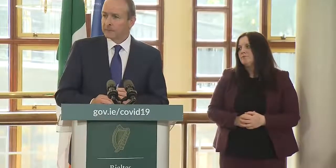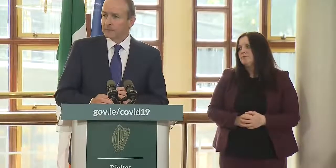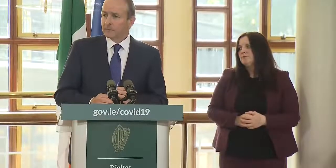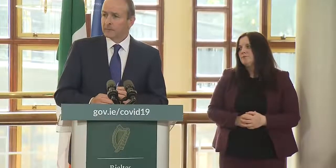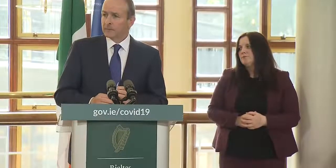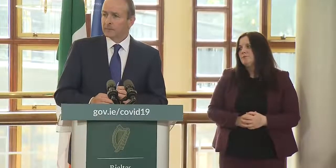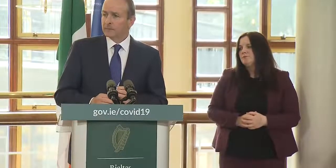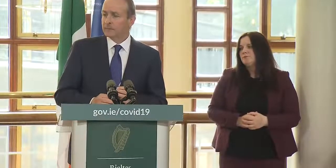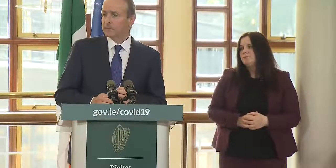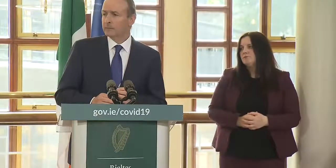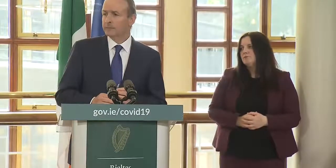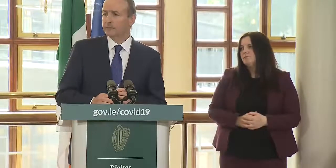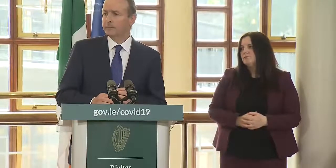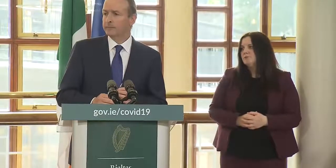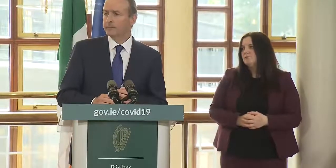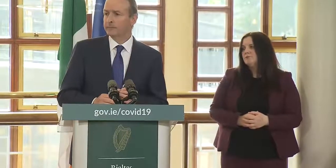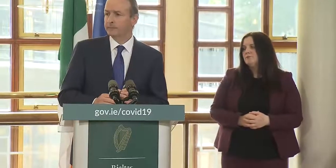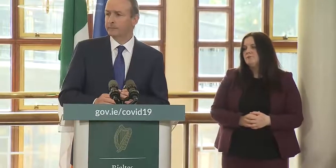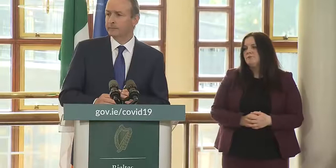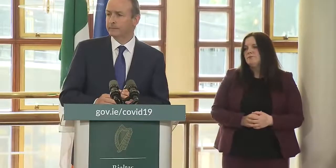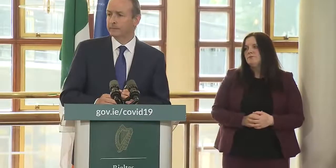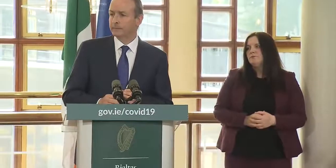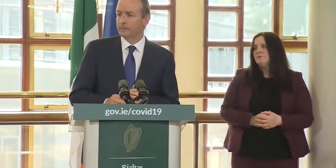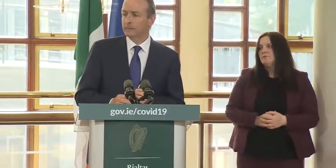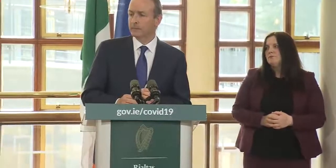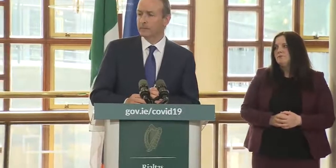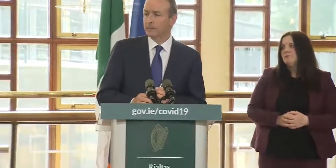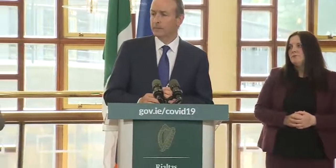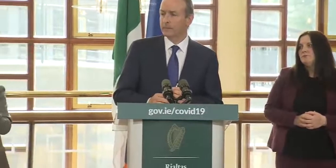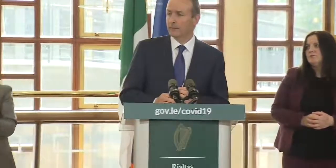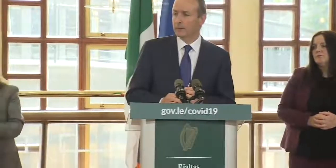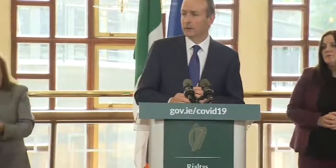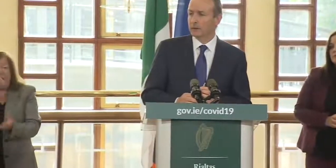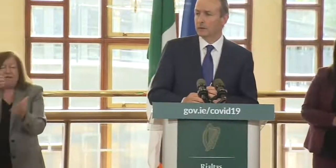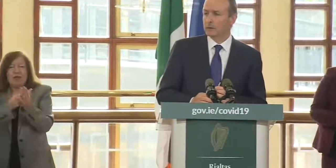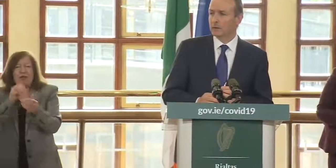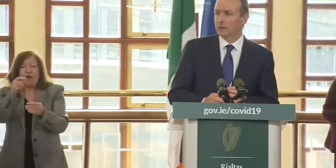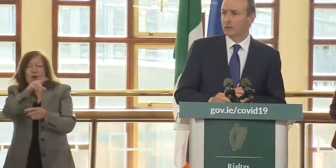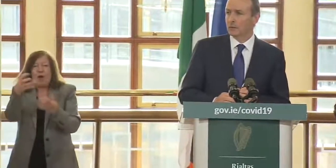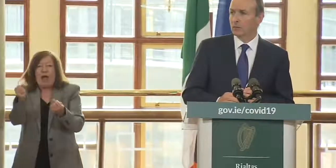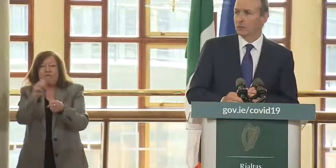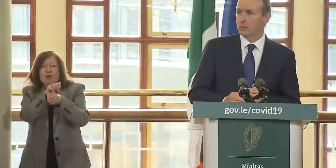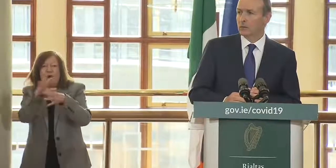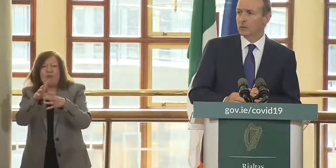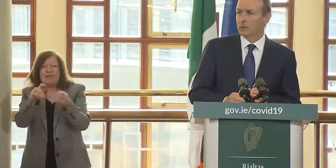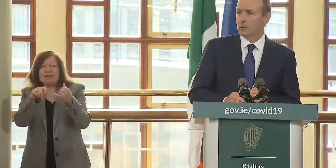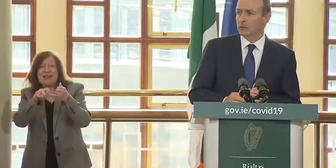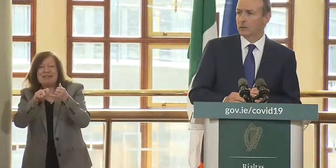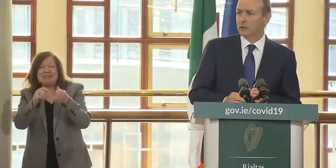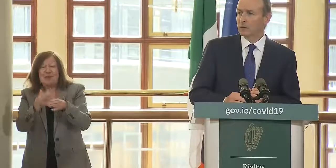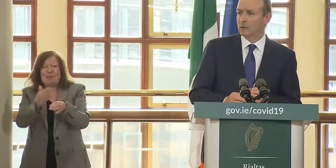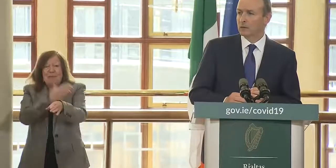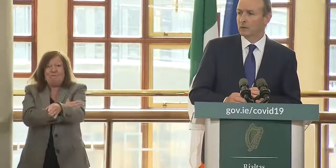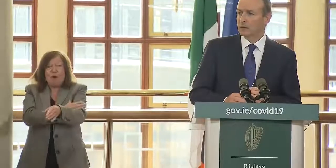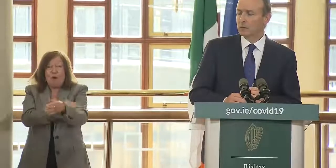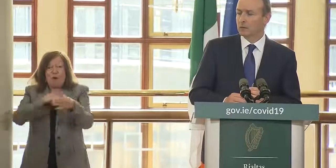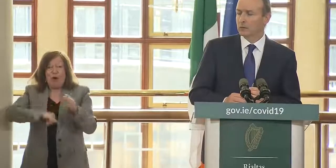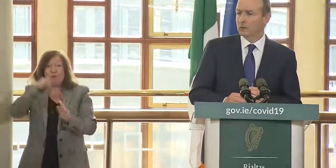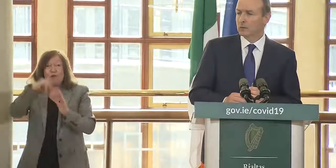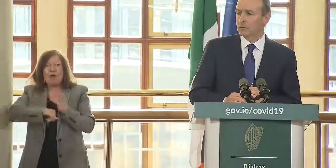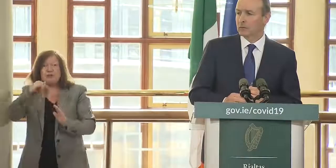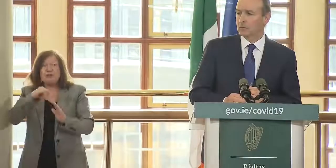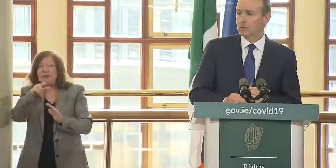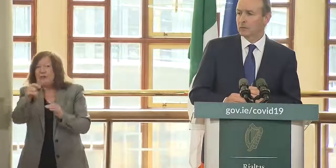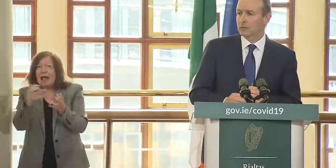about some private hospitals charging pretty high rates for people getting covet tests before operations is there anything